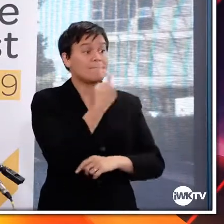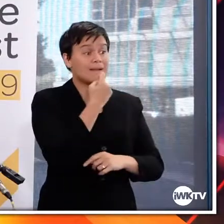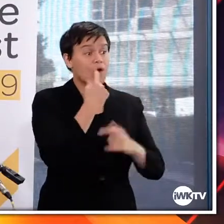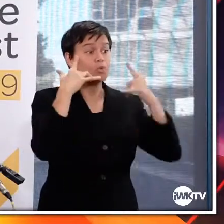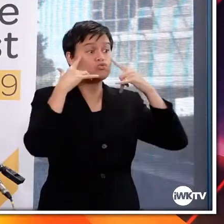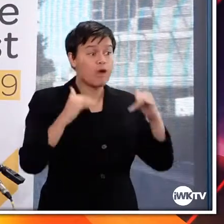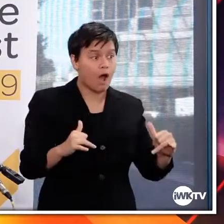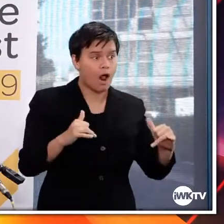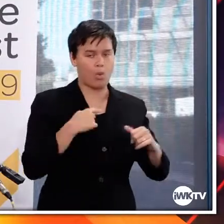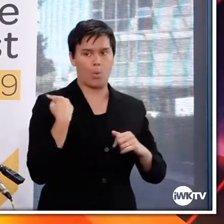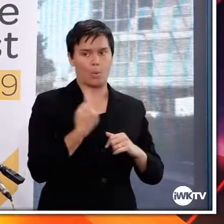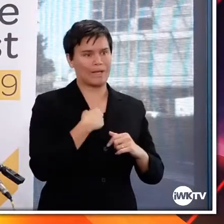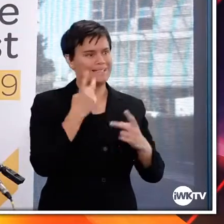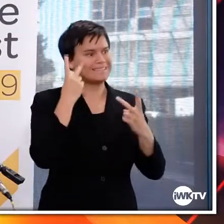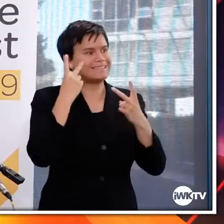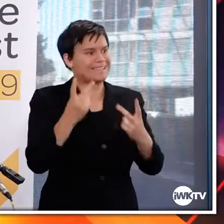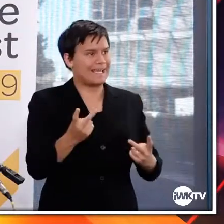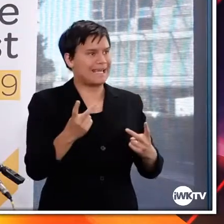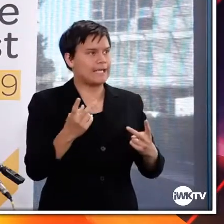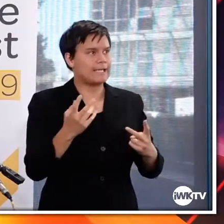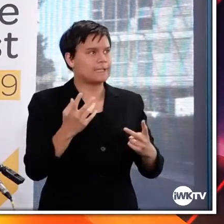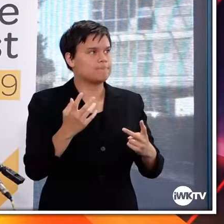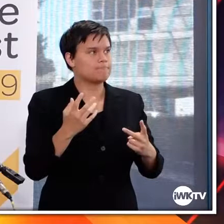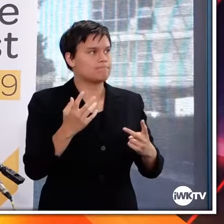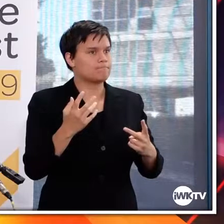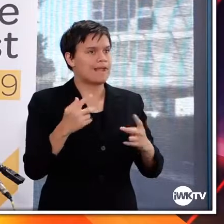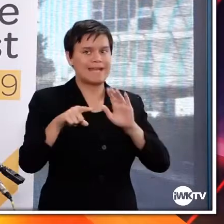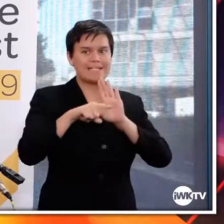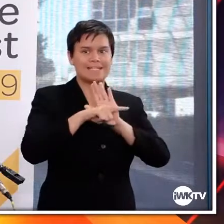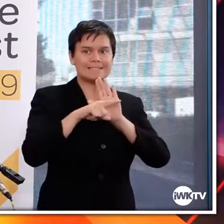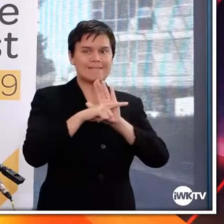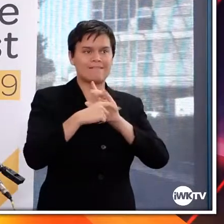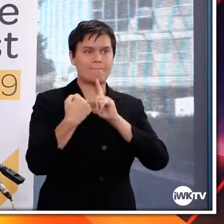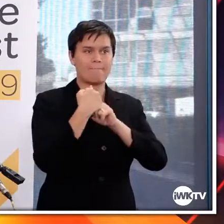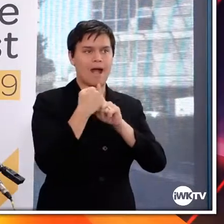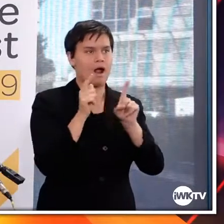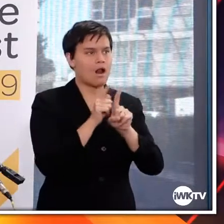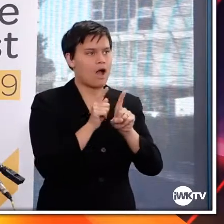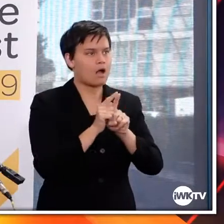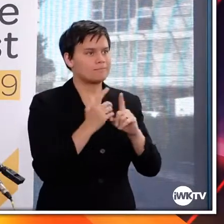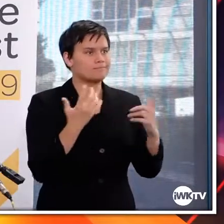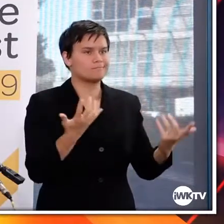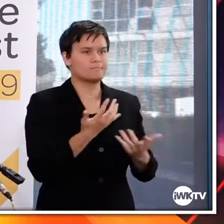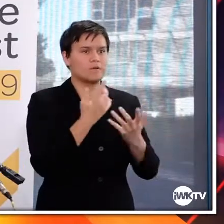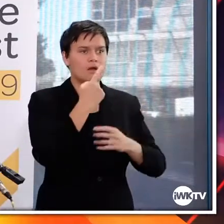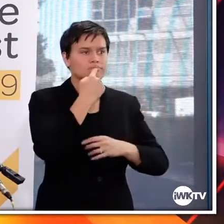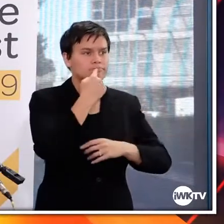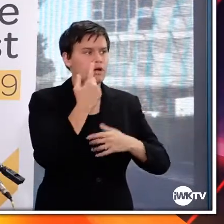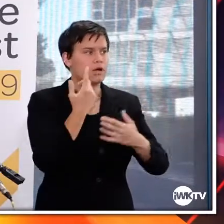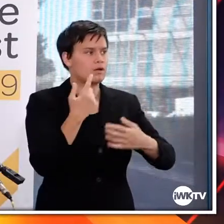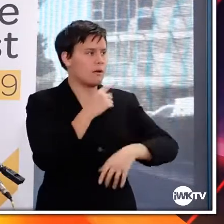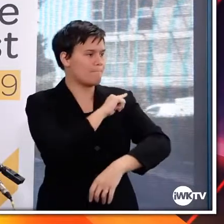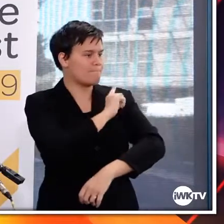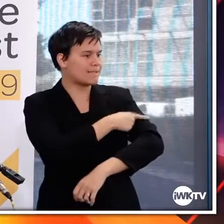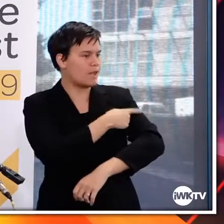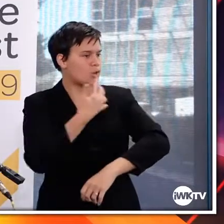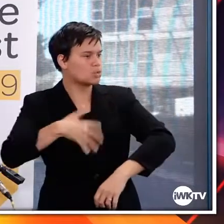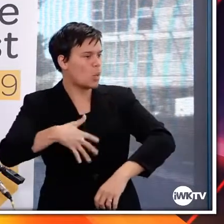predominantly the side effects being reported are minor side effects around sore arm,